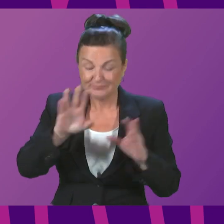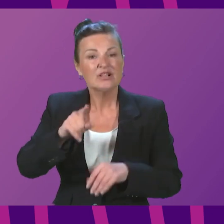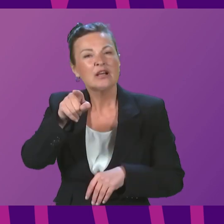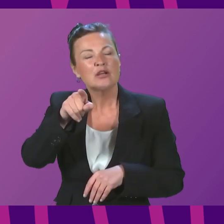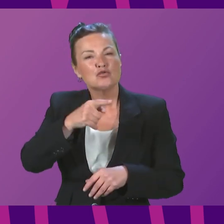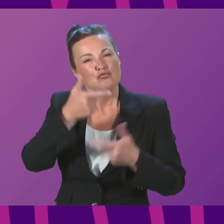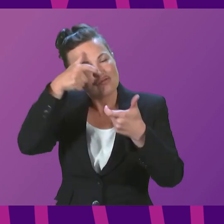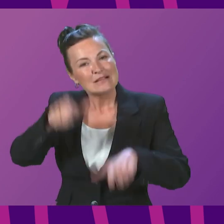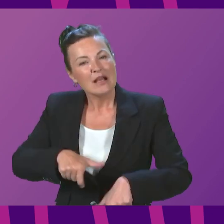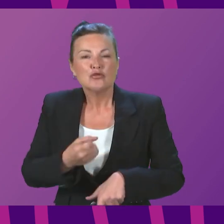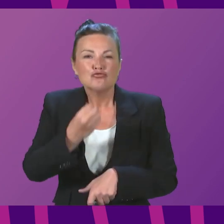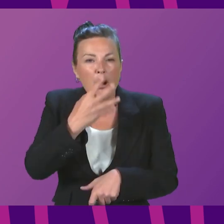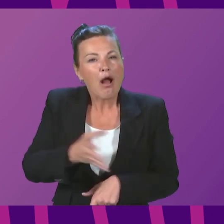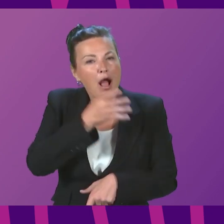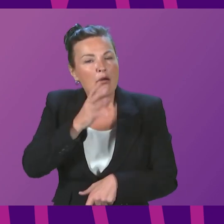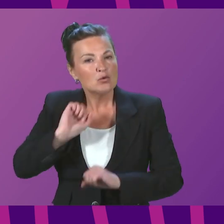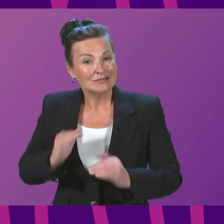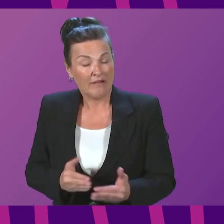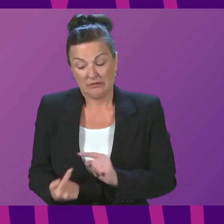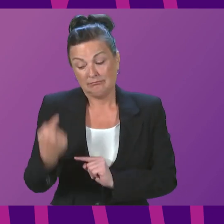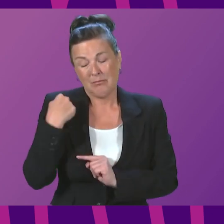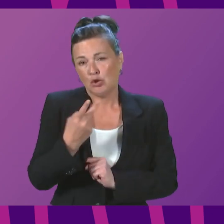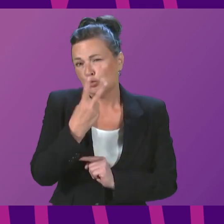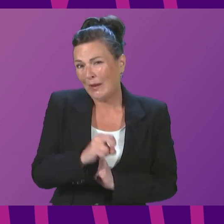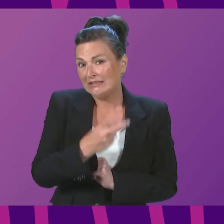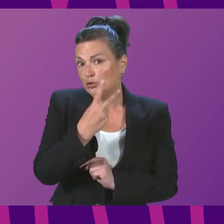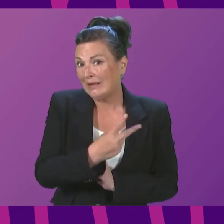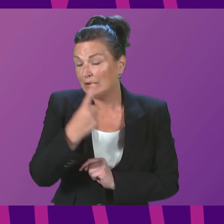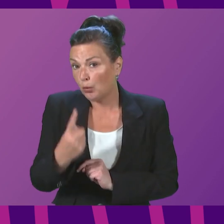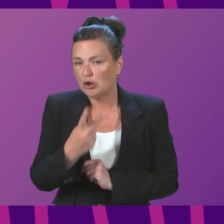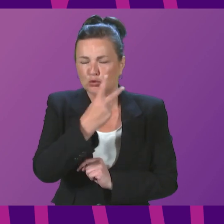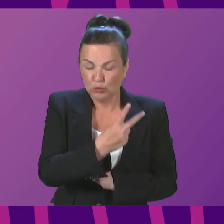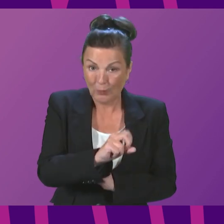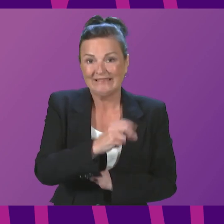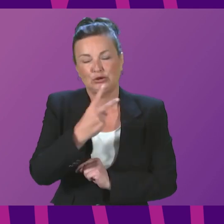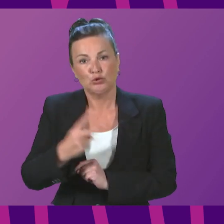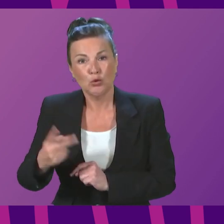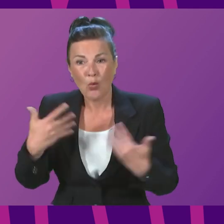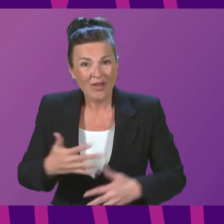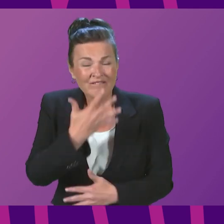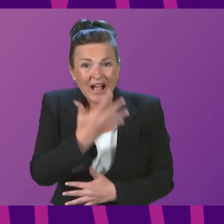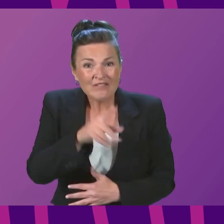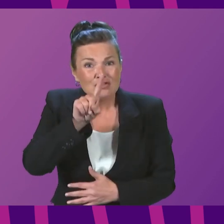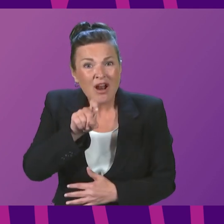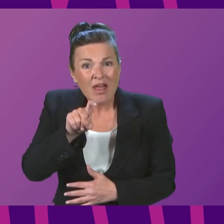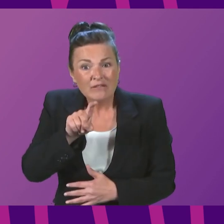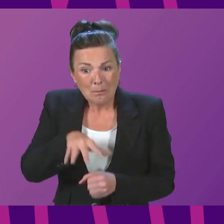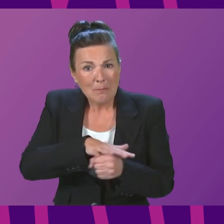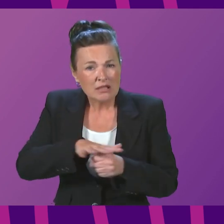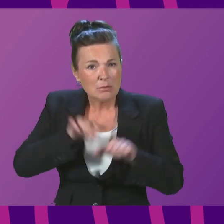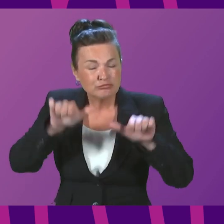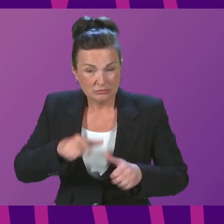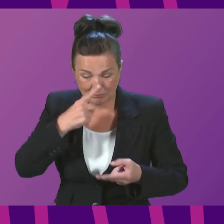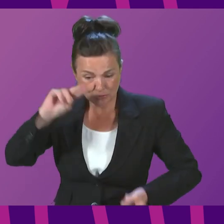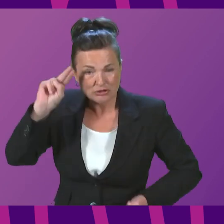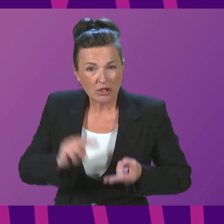and alcohol services in Scotland. But in 2021-22, just 511 placements were approved. That is a